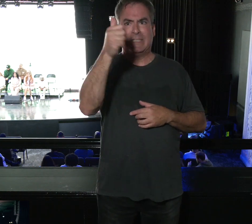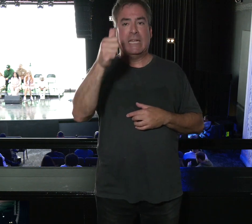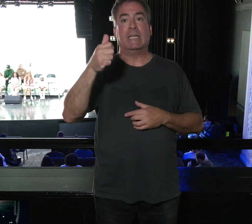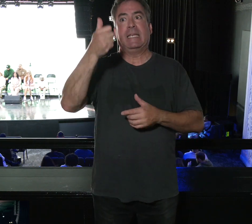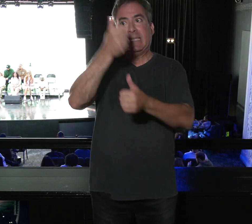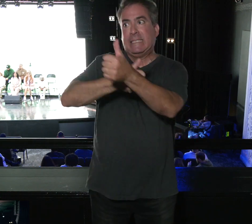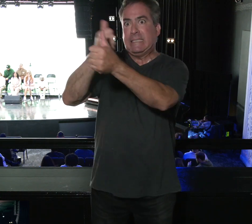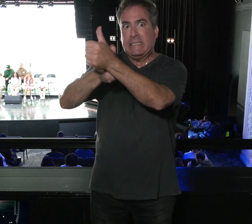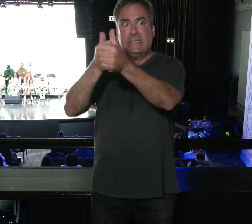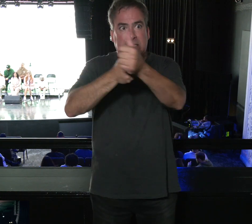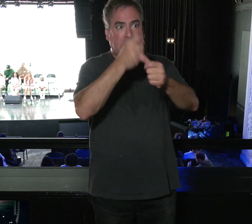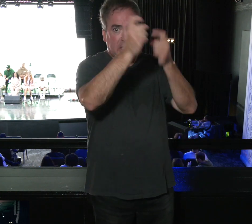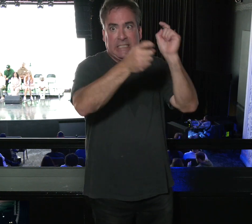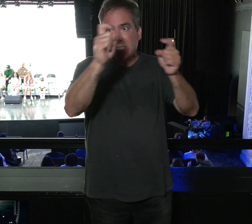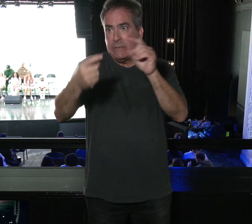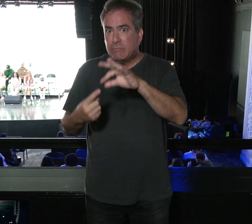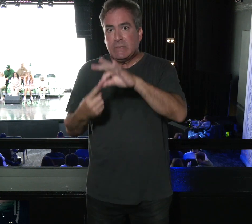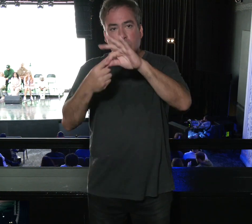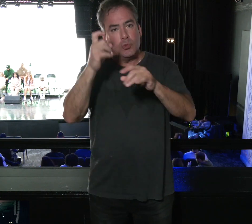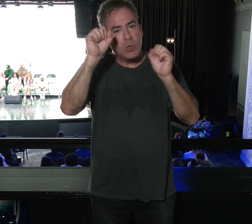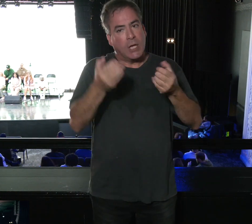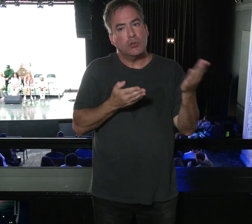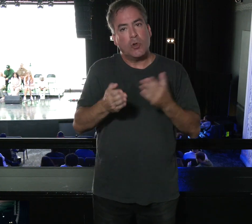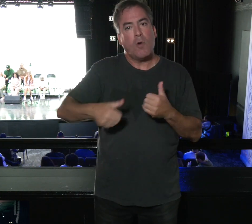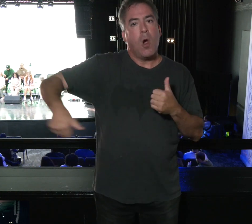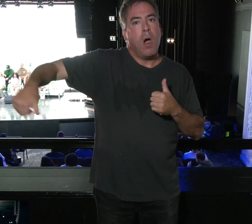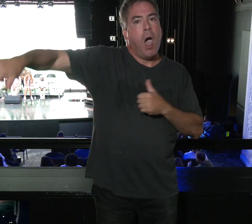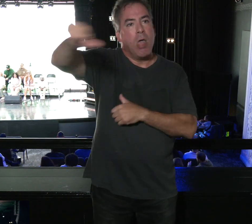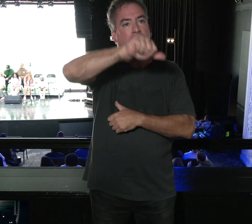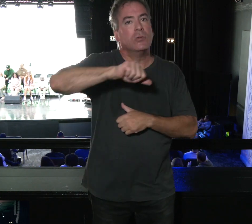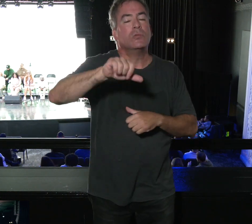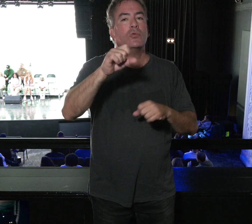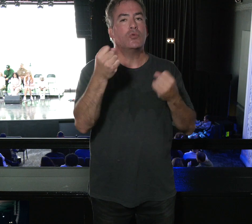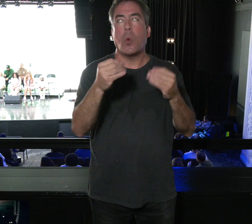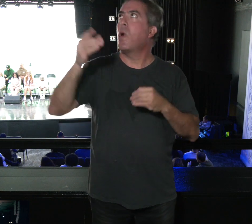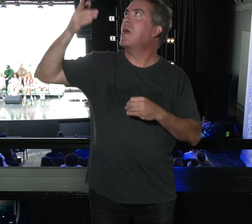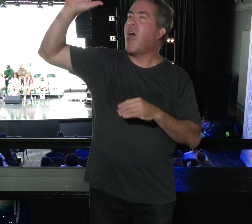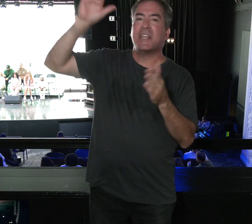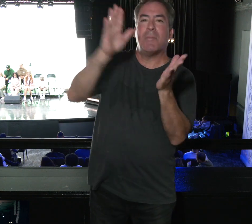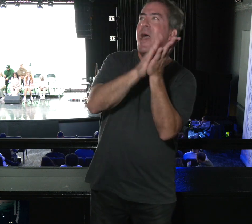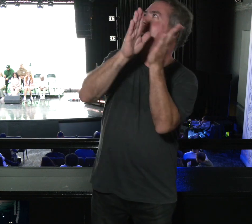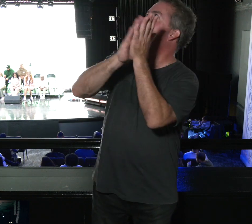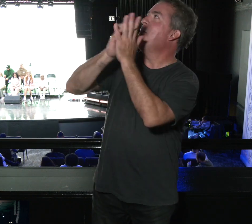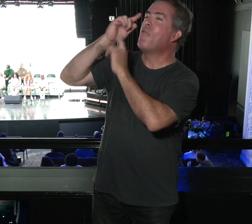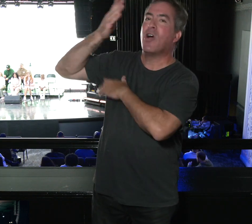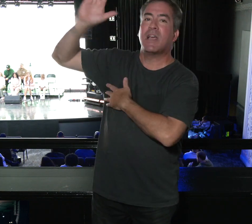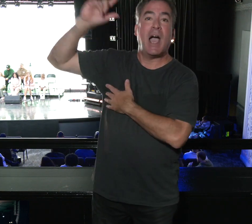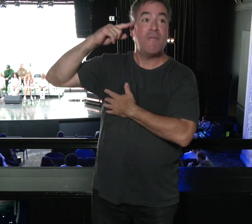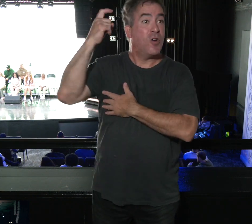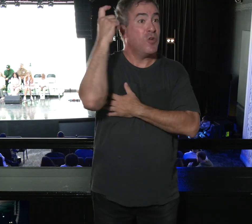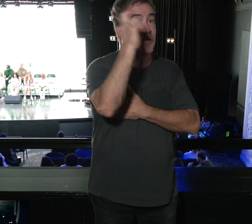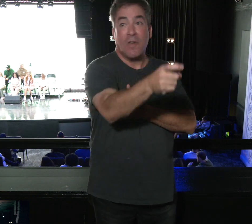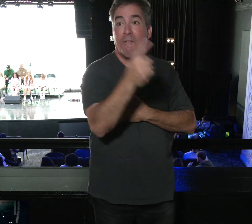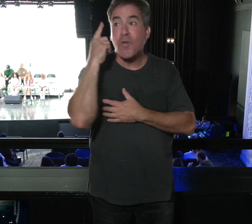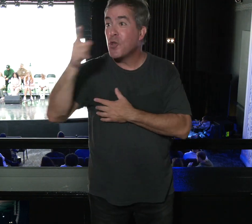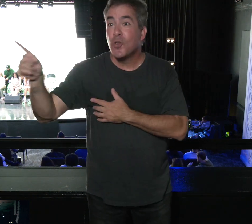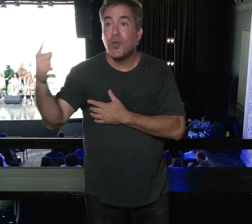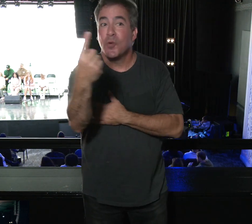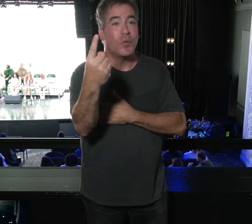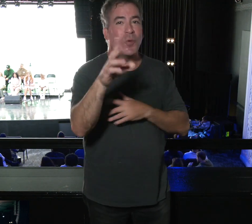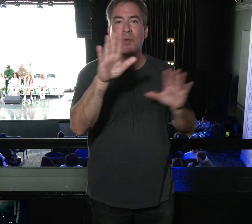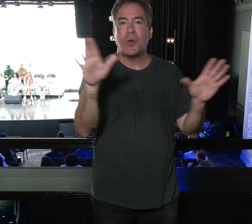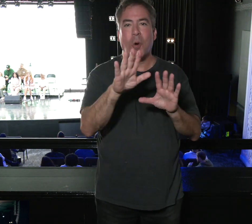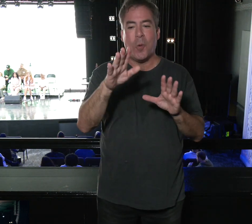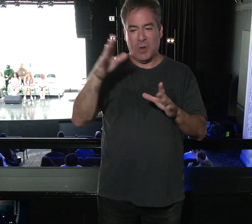serve others so that in all things God may be praised. This gift is not for you. The purpose of spiritual